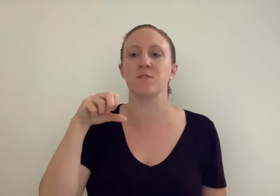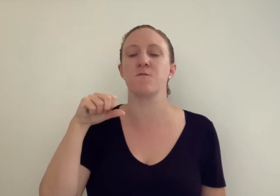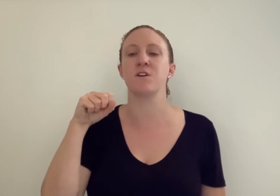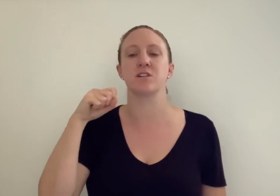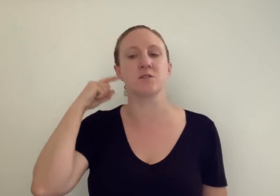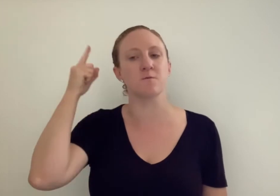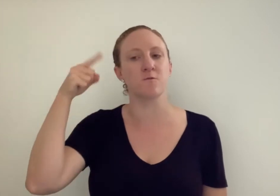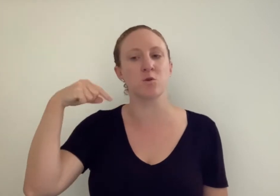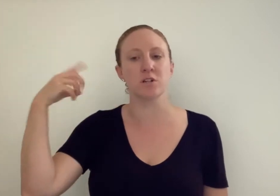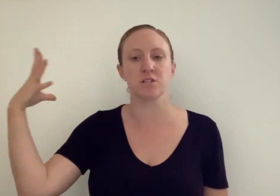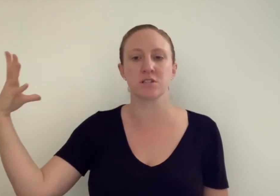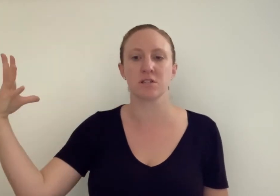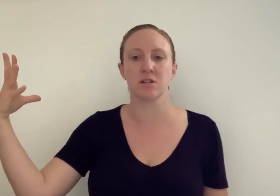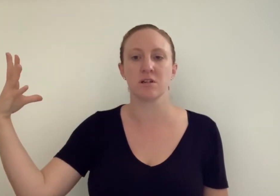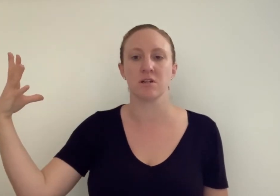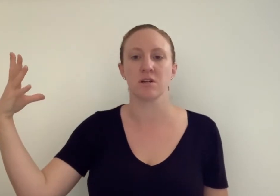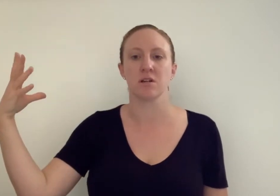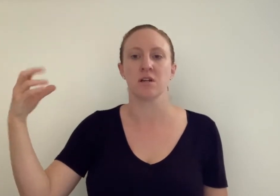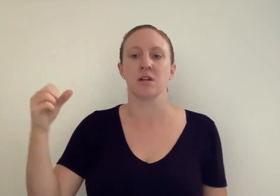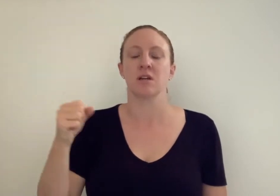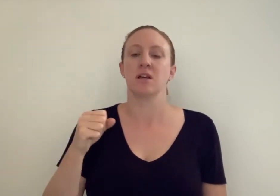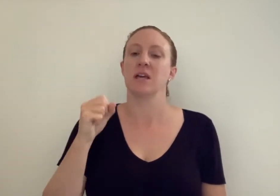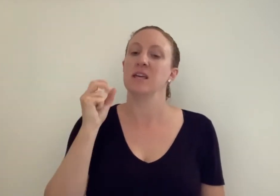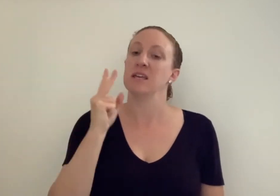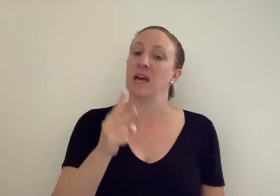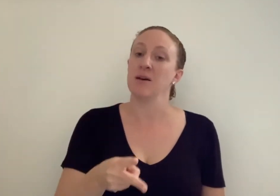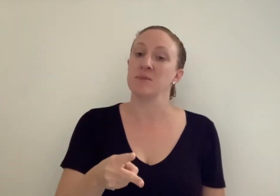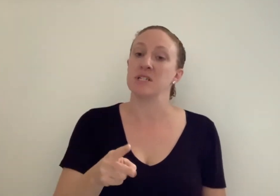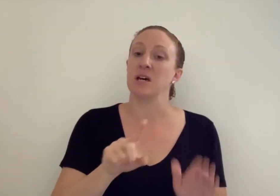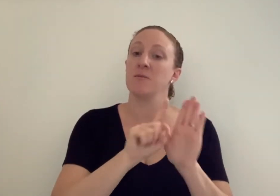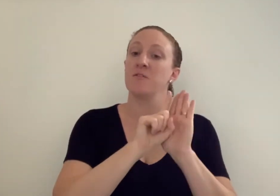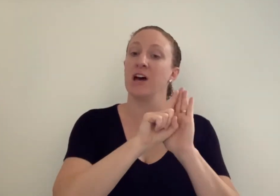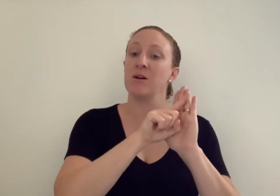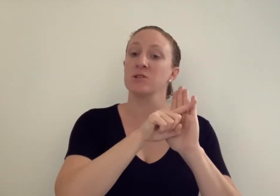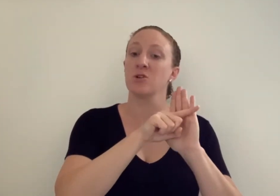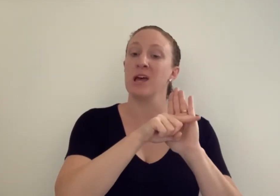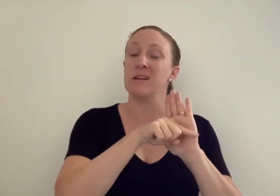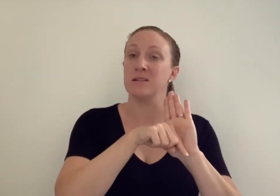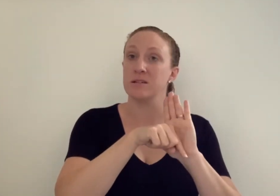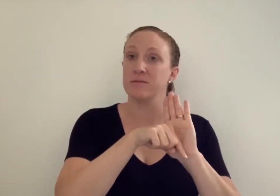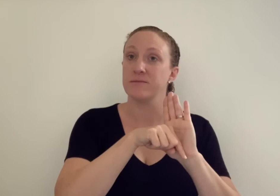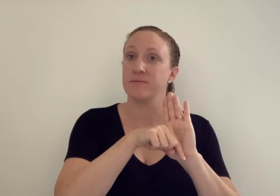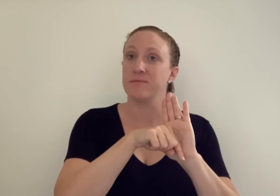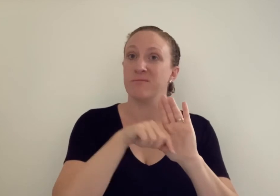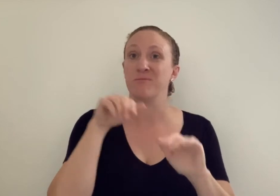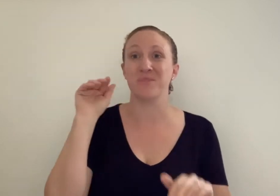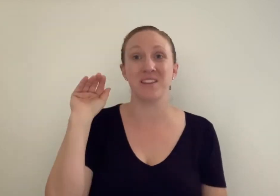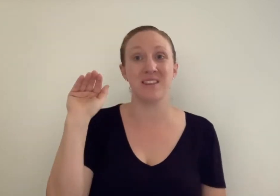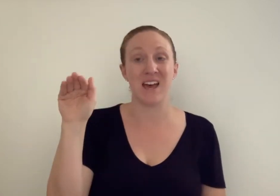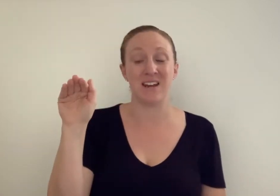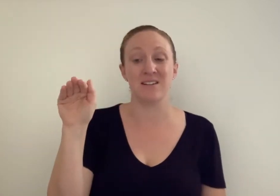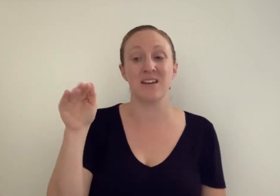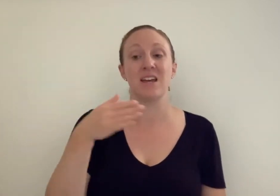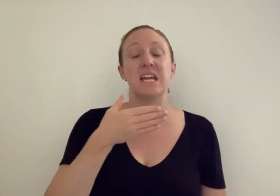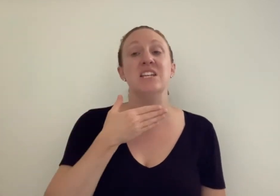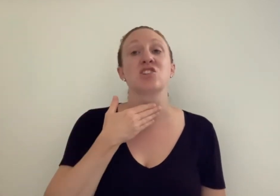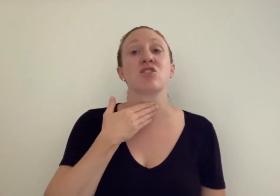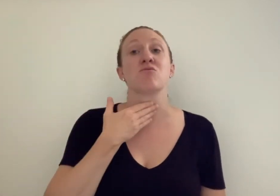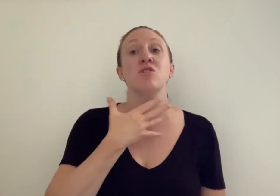fearsome force. He kept it up for hours on end, but then his throat